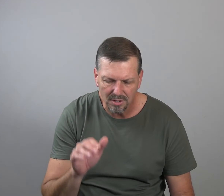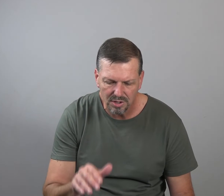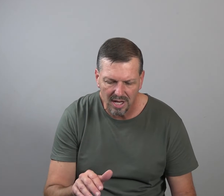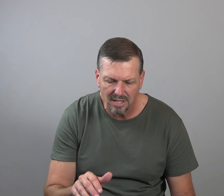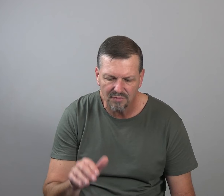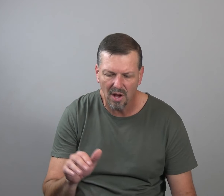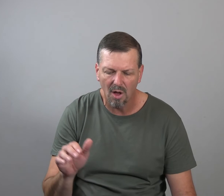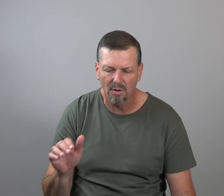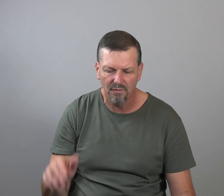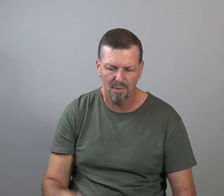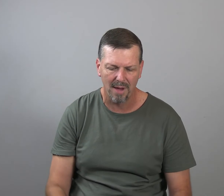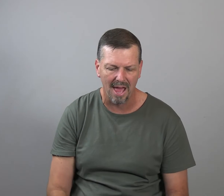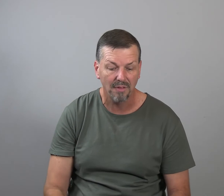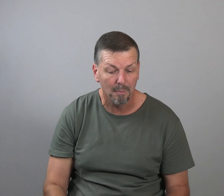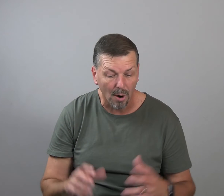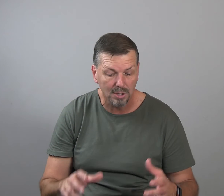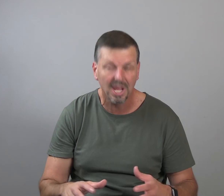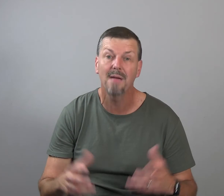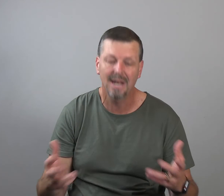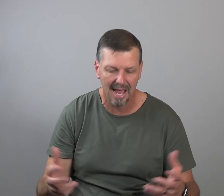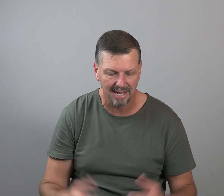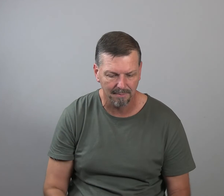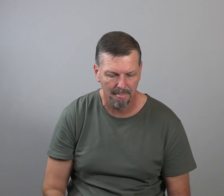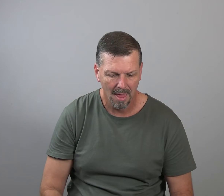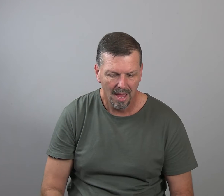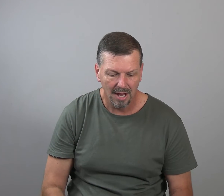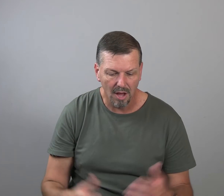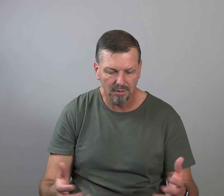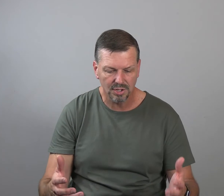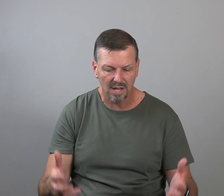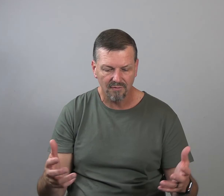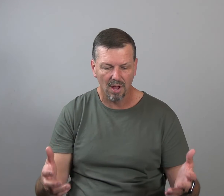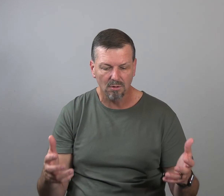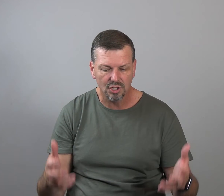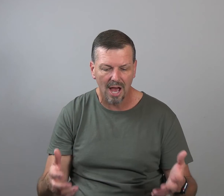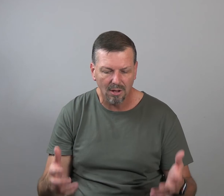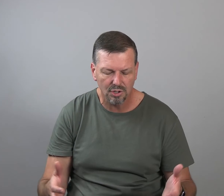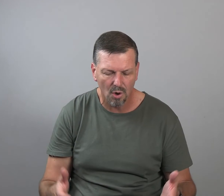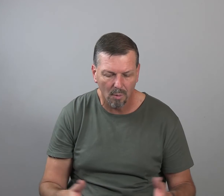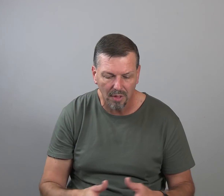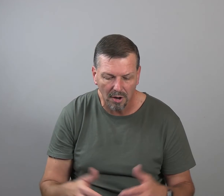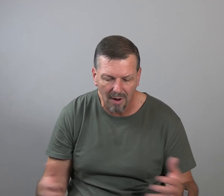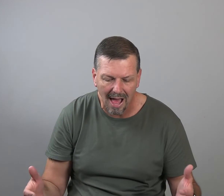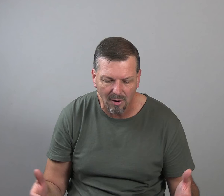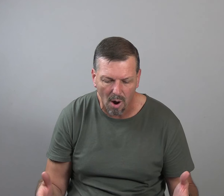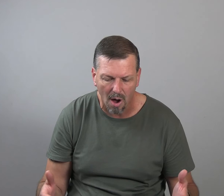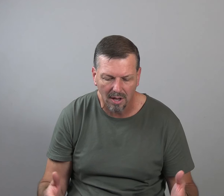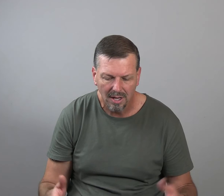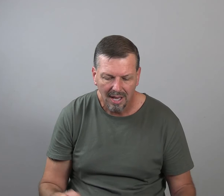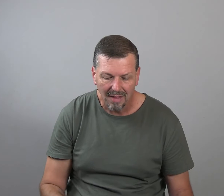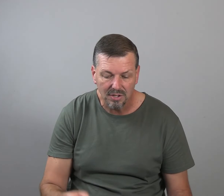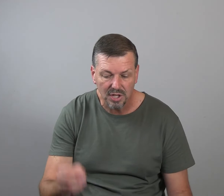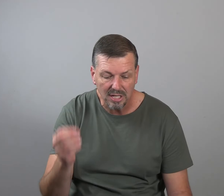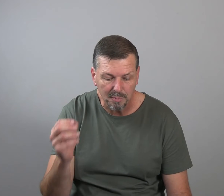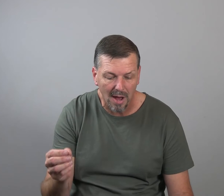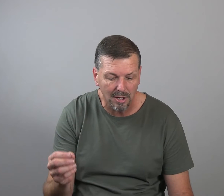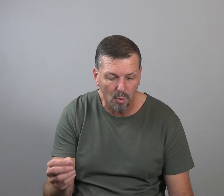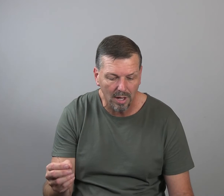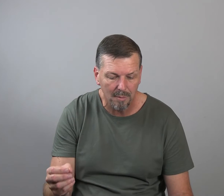of the seeds fell on a footpath and the birds came and ate it. And other seed fell on shallow soil with underlying rock. And the seed sprouted quickly